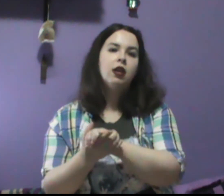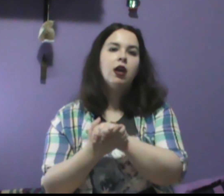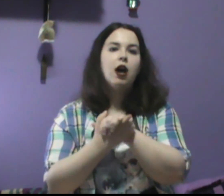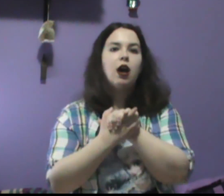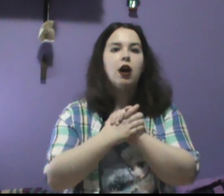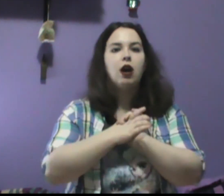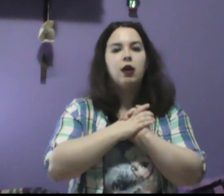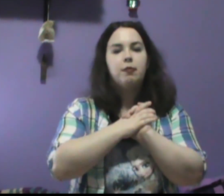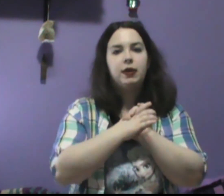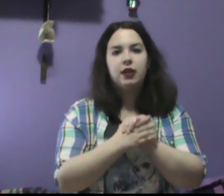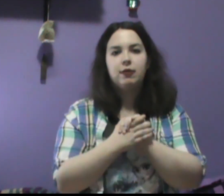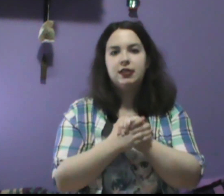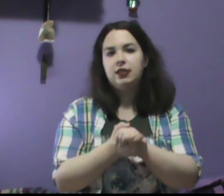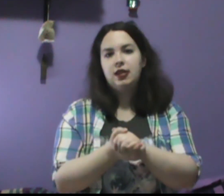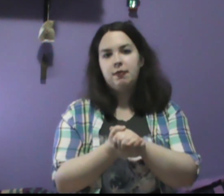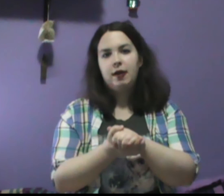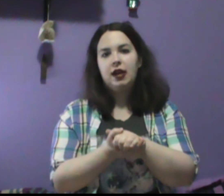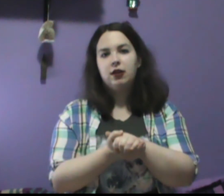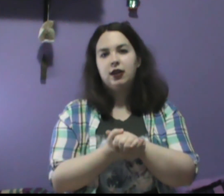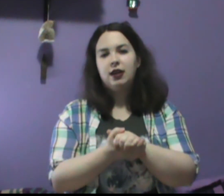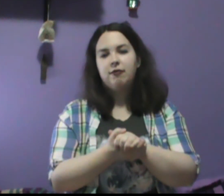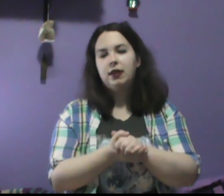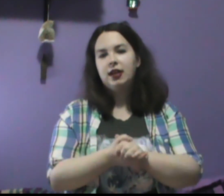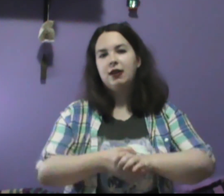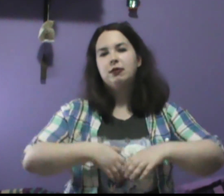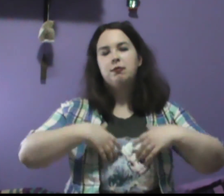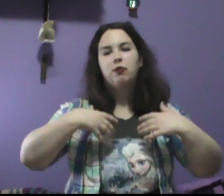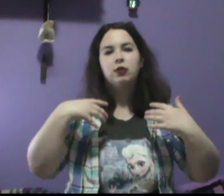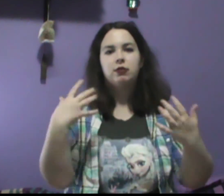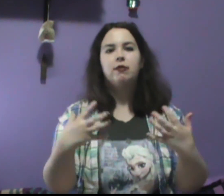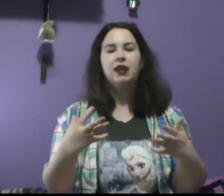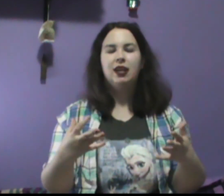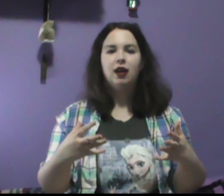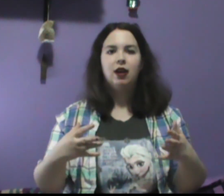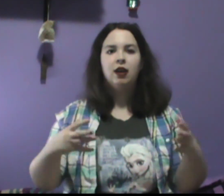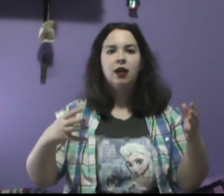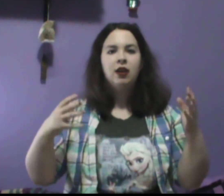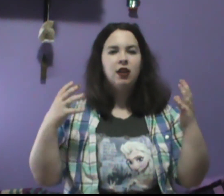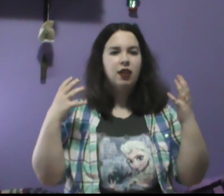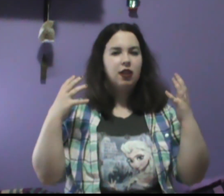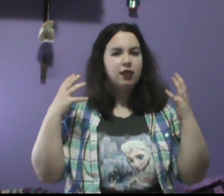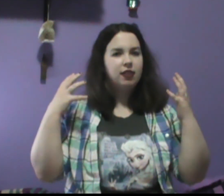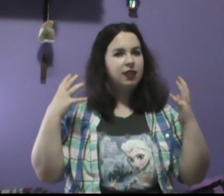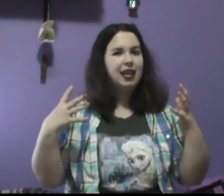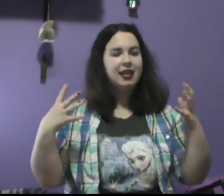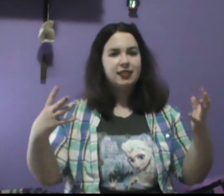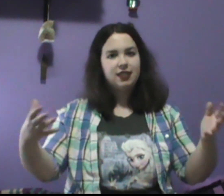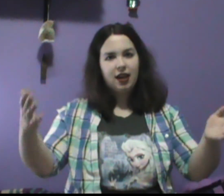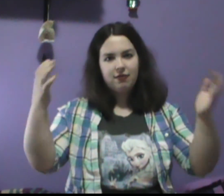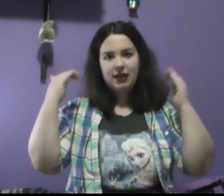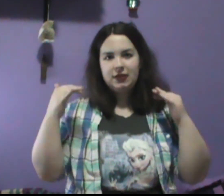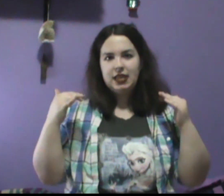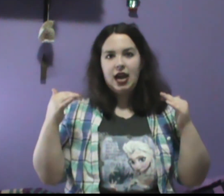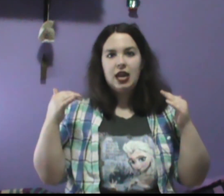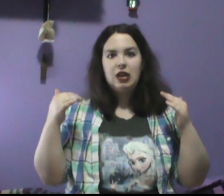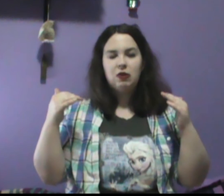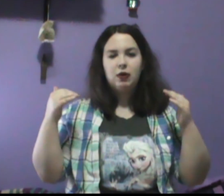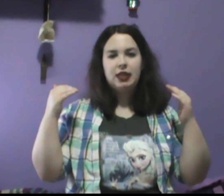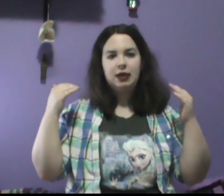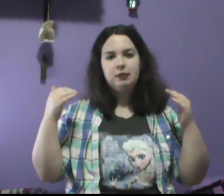Uh, but otherwise it didn't matter and I felt like it was more sort of like a thing inside of David's head with him